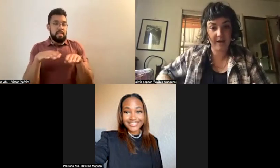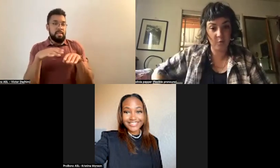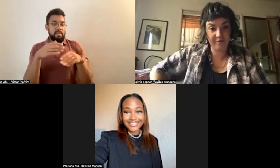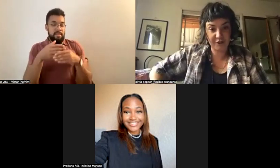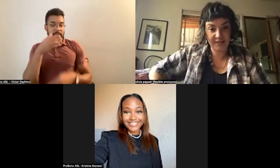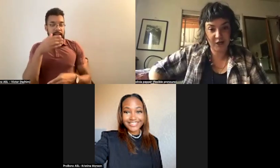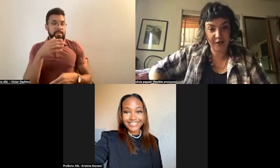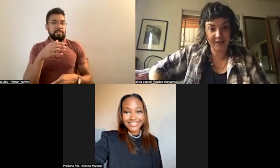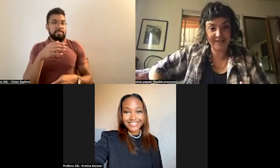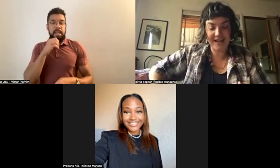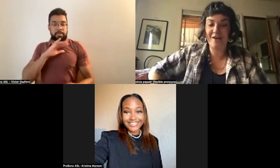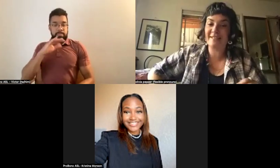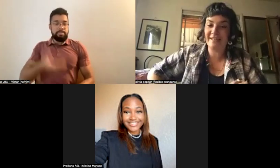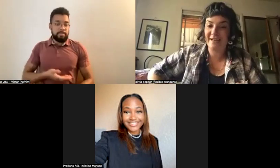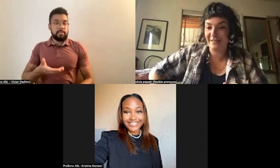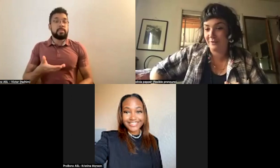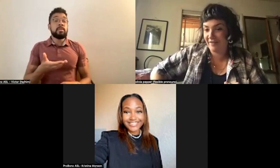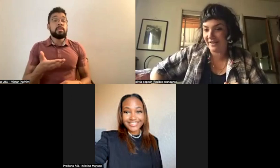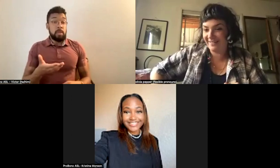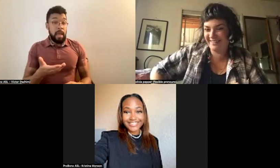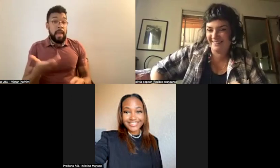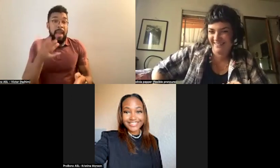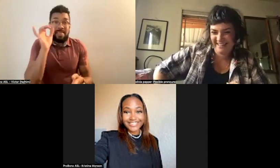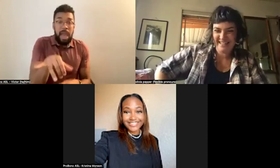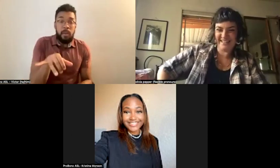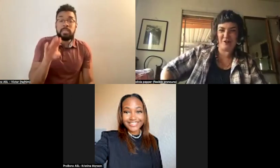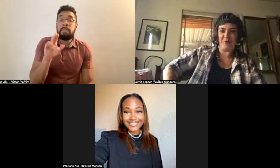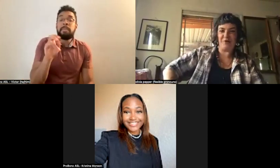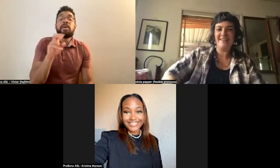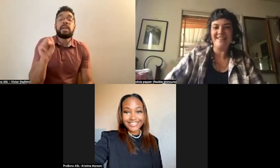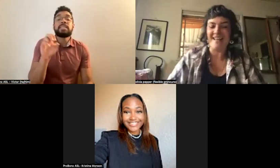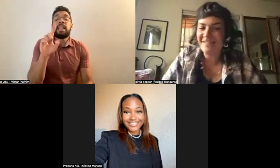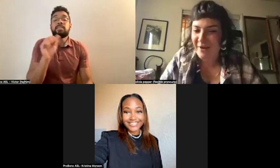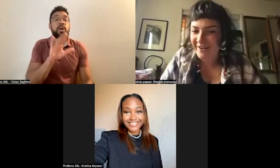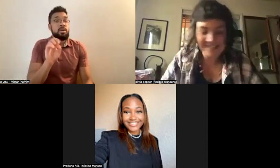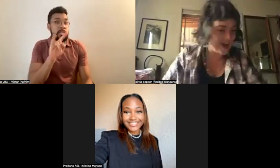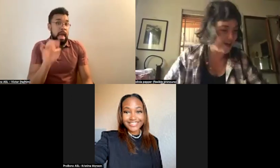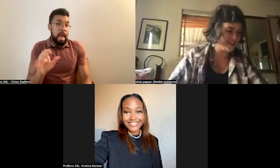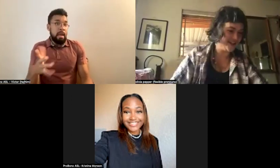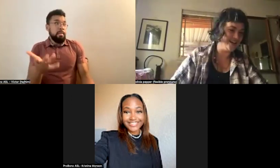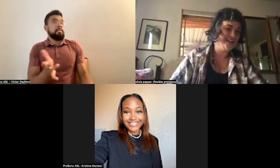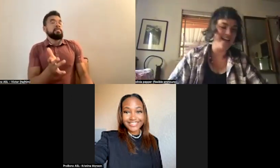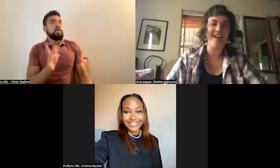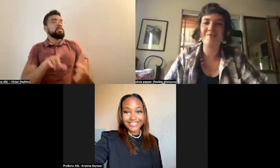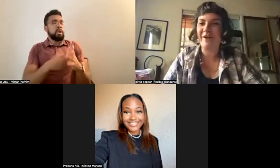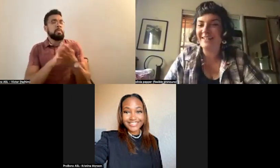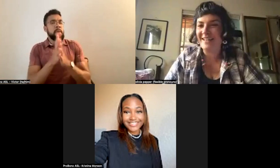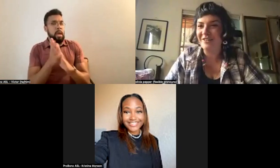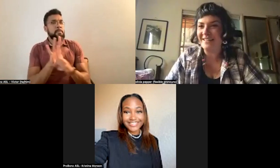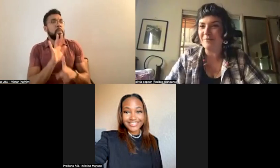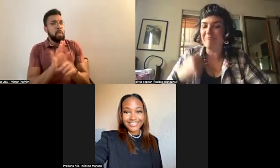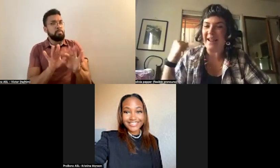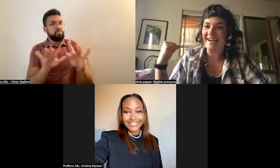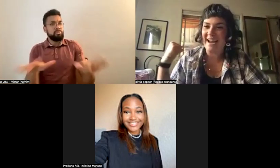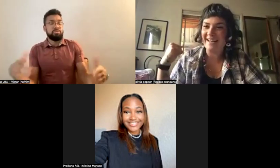time and wore fishnet stockings. And that was in 1907. So that's Baroness Elsa and Baroness